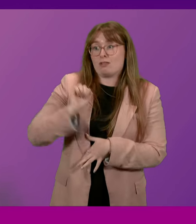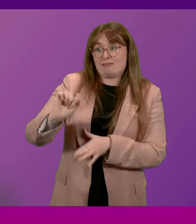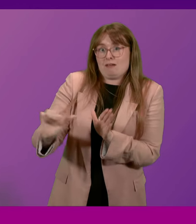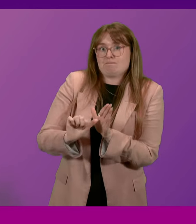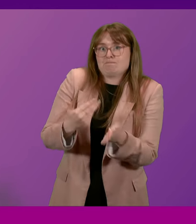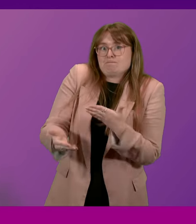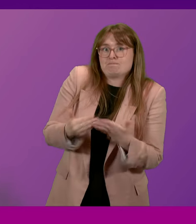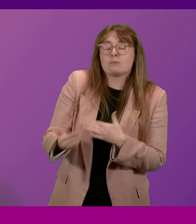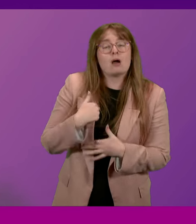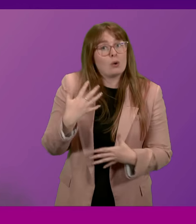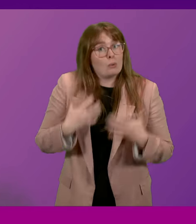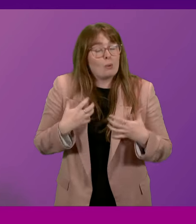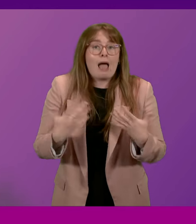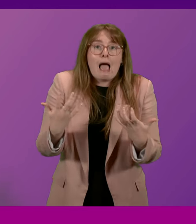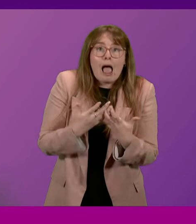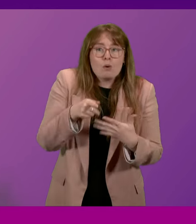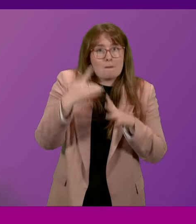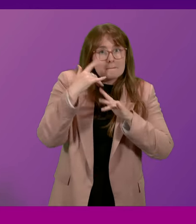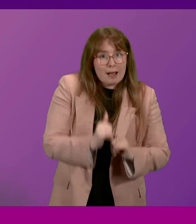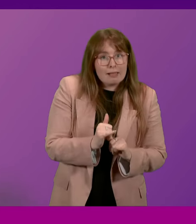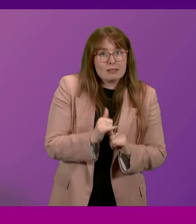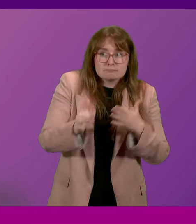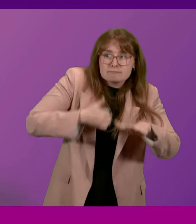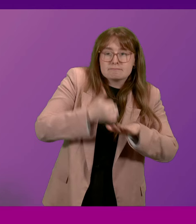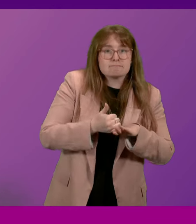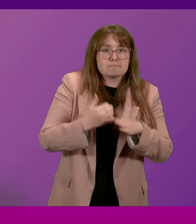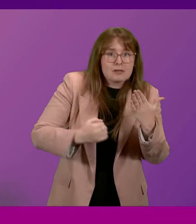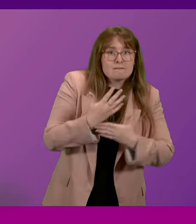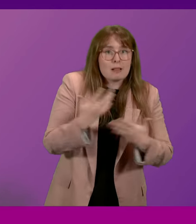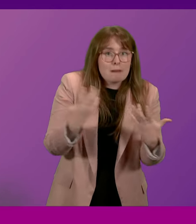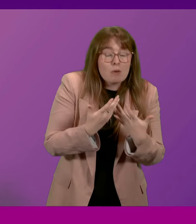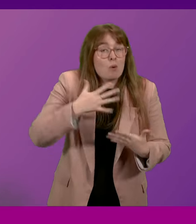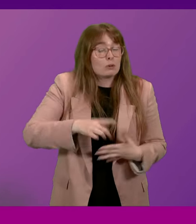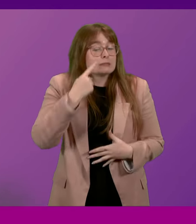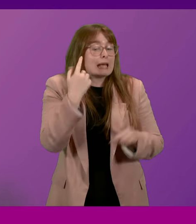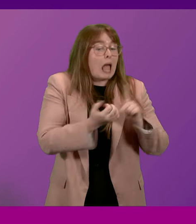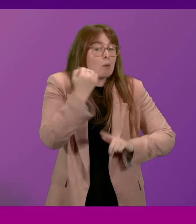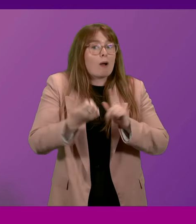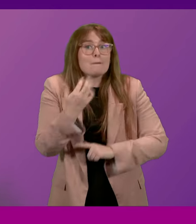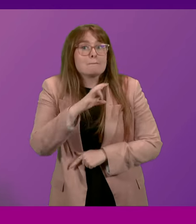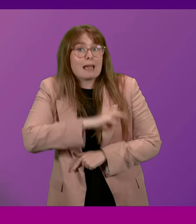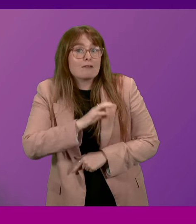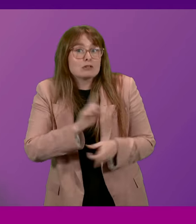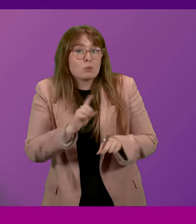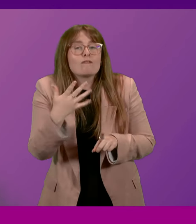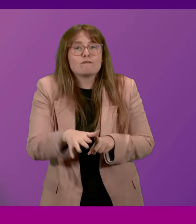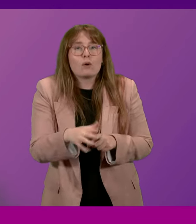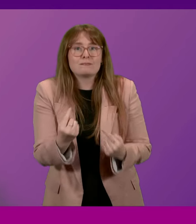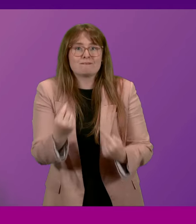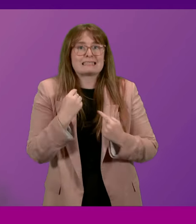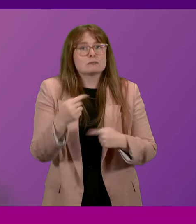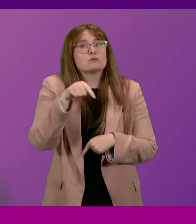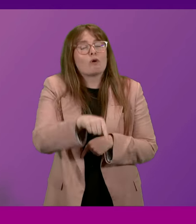but we will be interested in how the pilot proposals develop and we'll want to see the outcomes and benefits that this would bring to victims of domestic